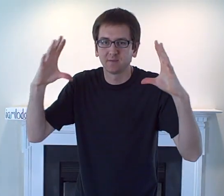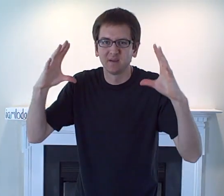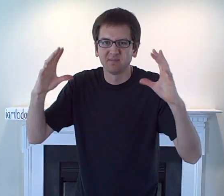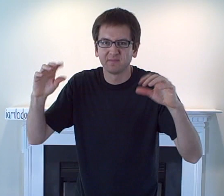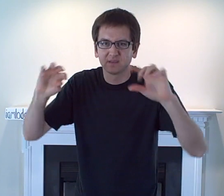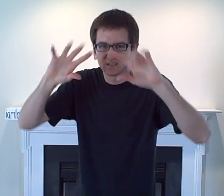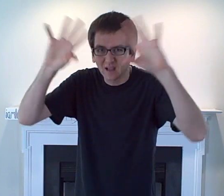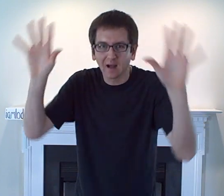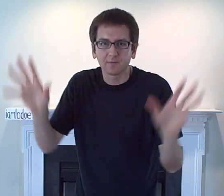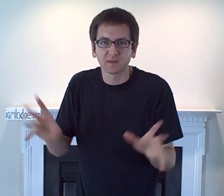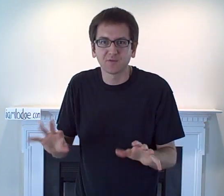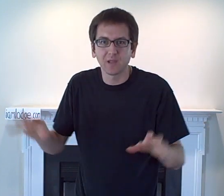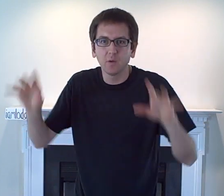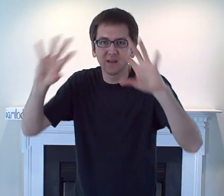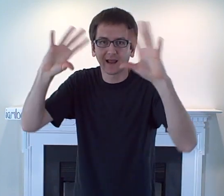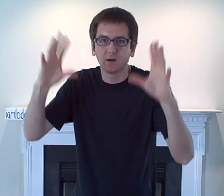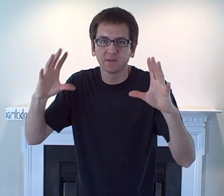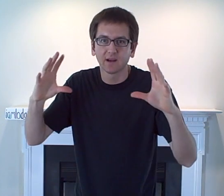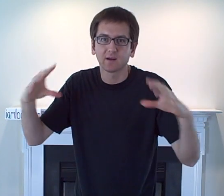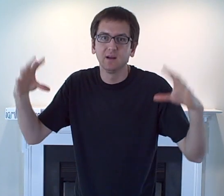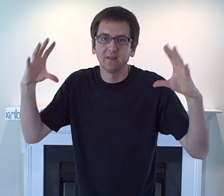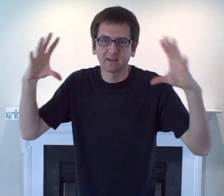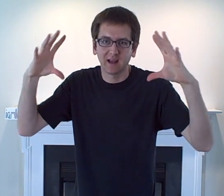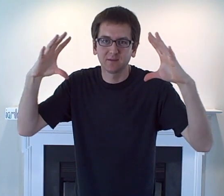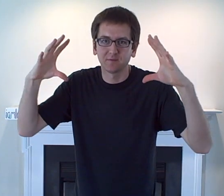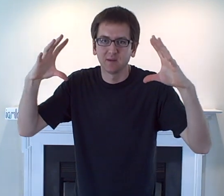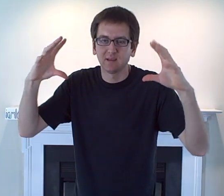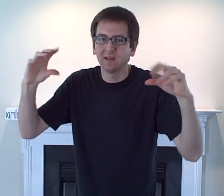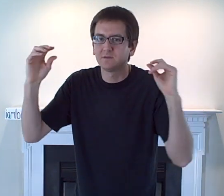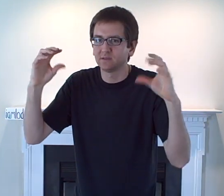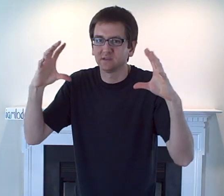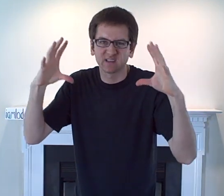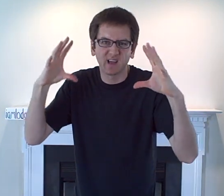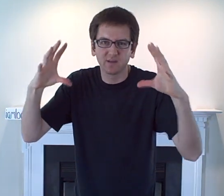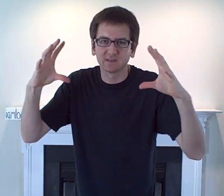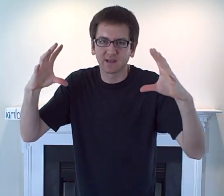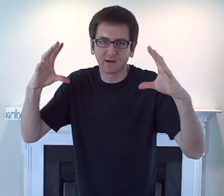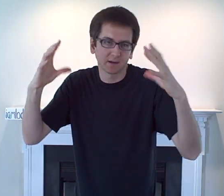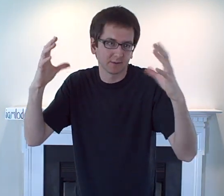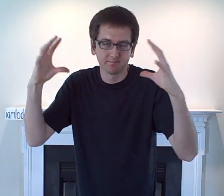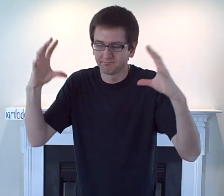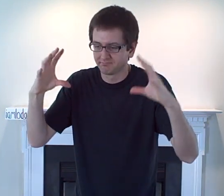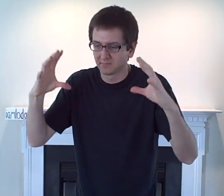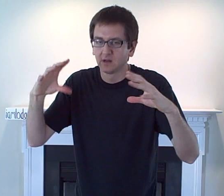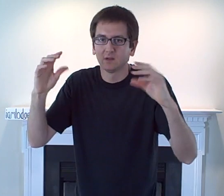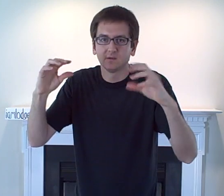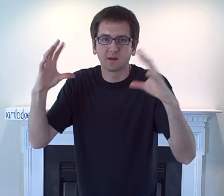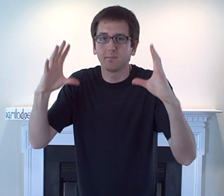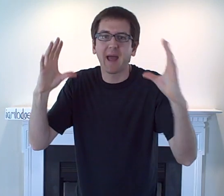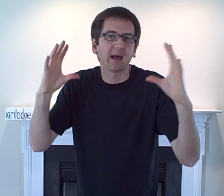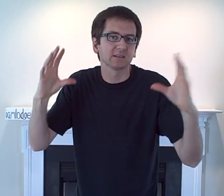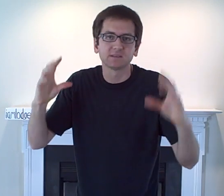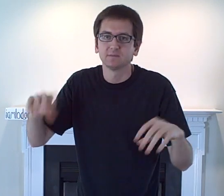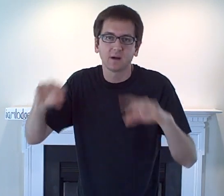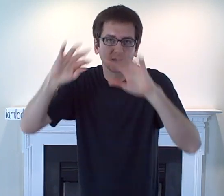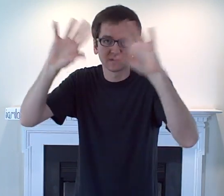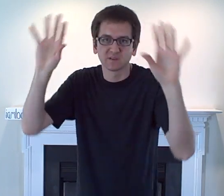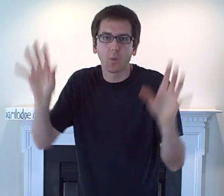stuff that's floating out there that kind of gives cells their mass. Alright, so it's the